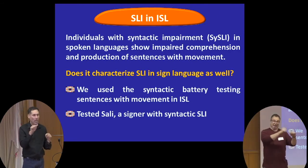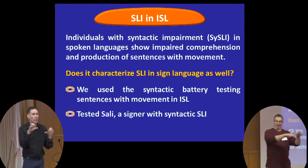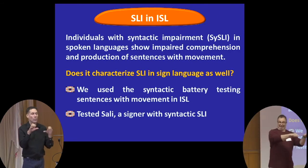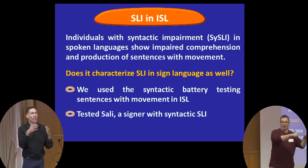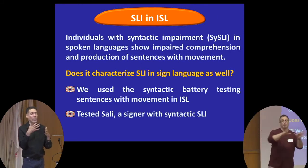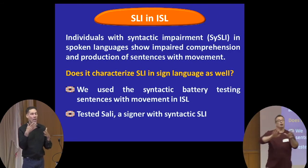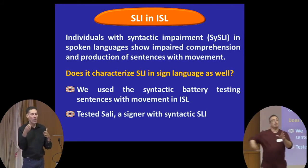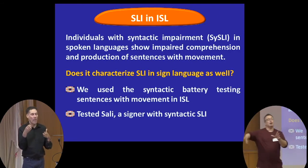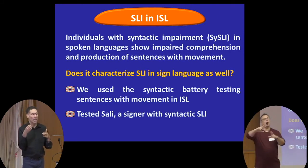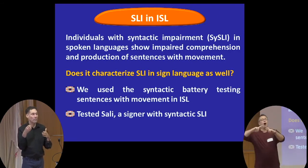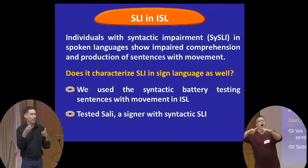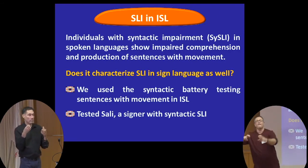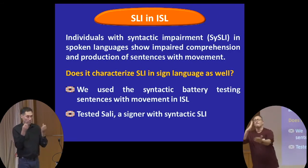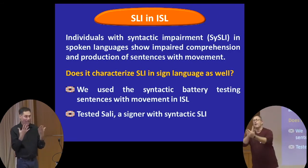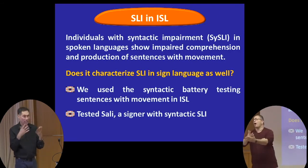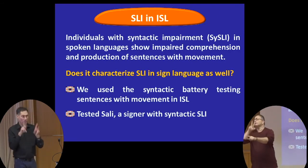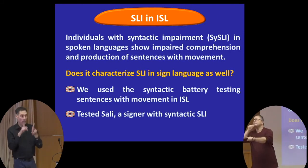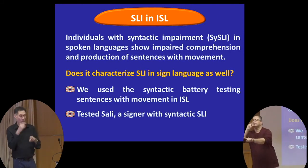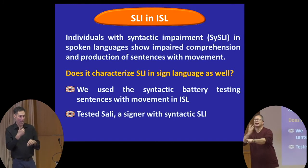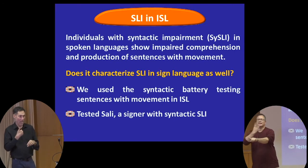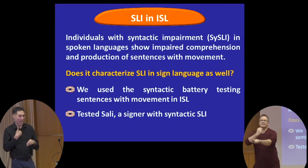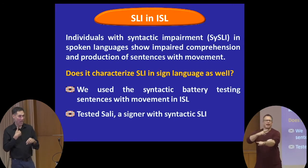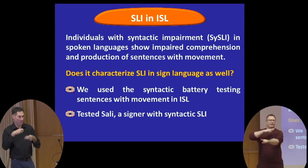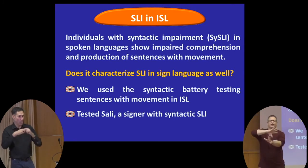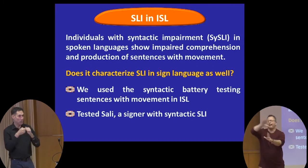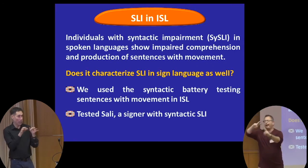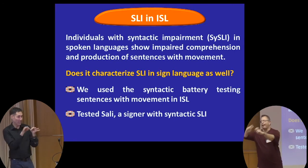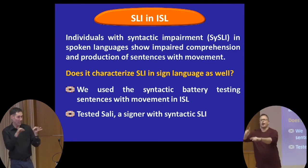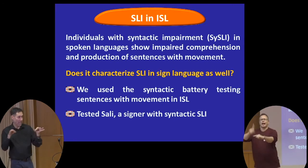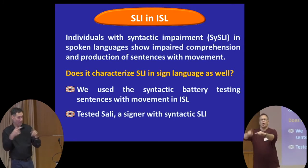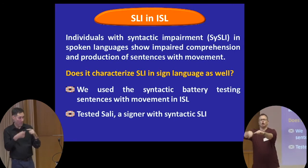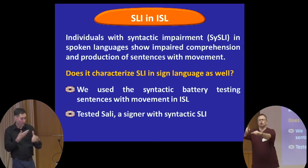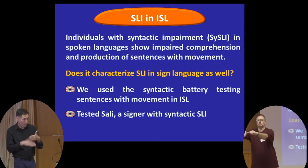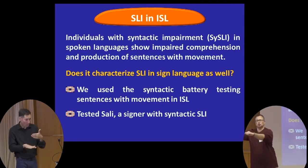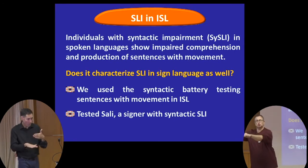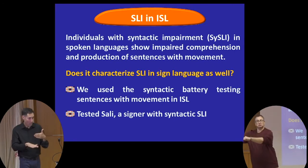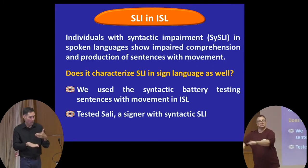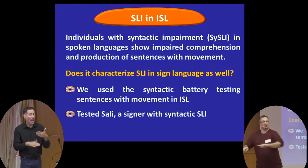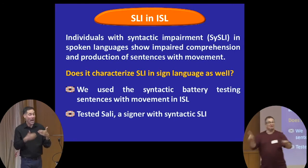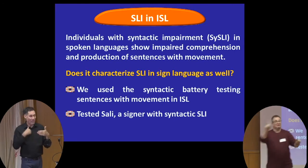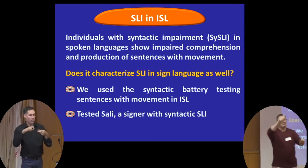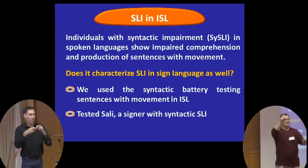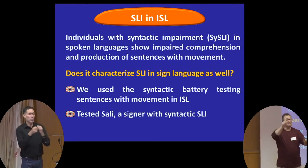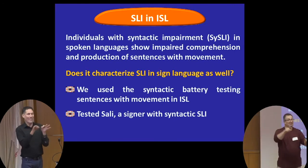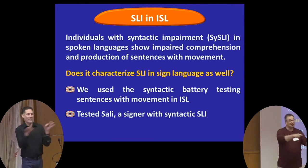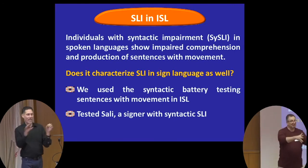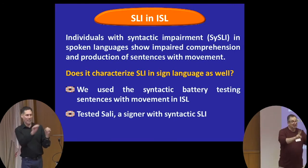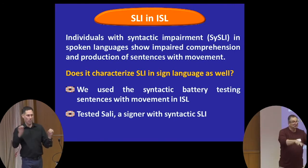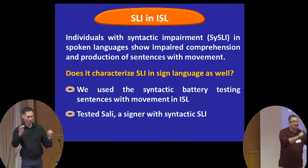individuals who have problems in syntax from birth have problems with syntactic movement. Now the question is what,